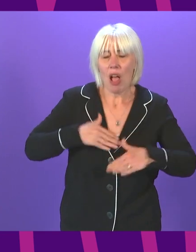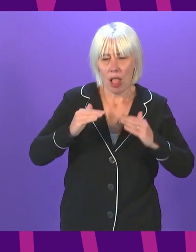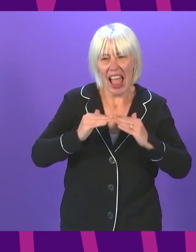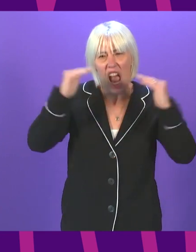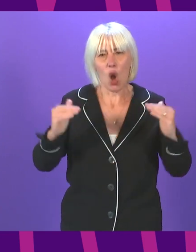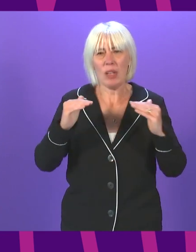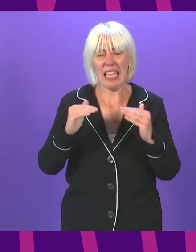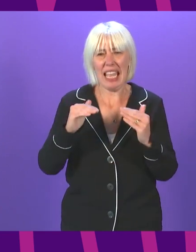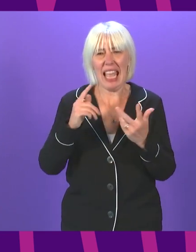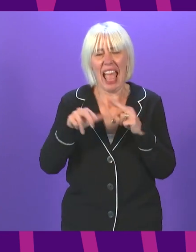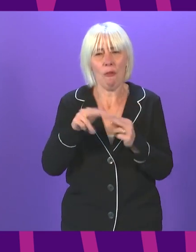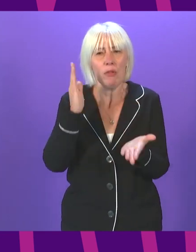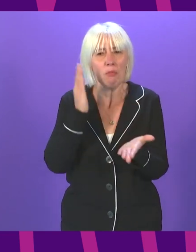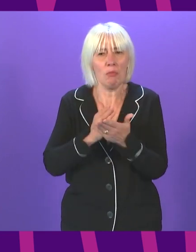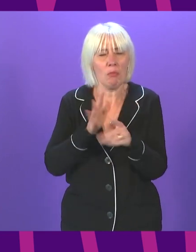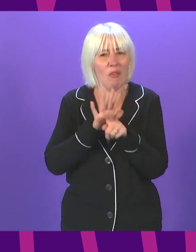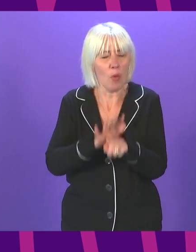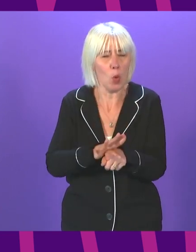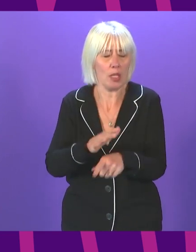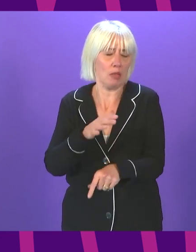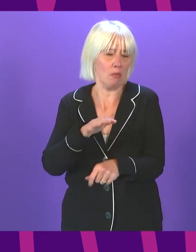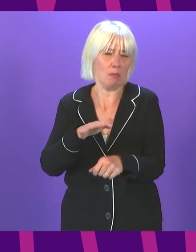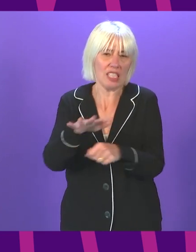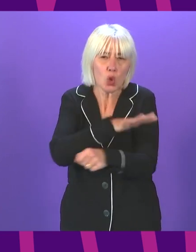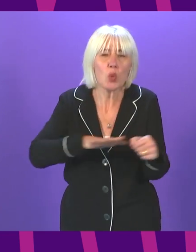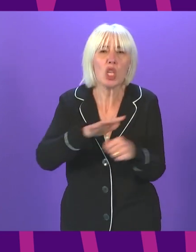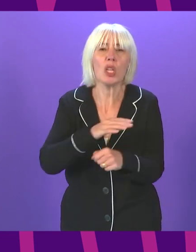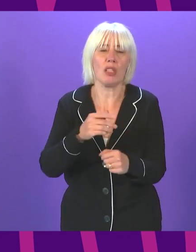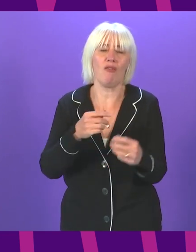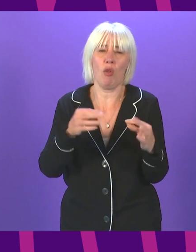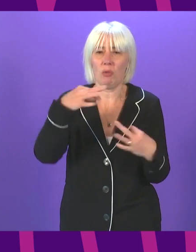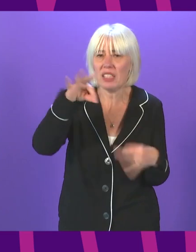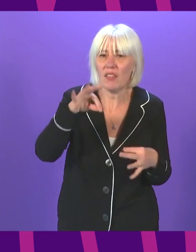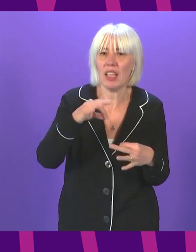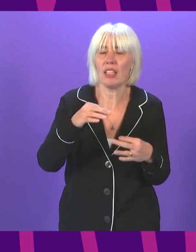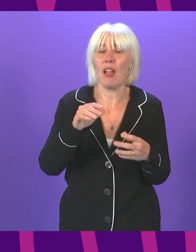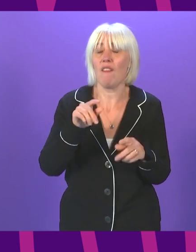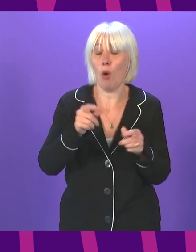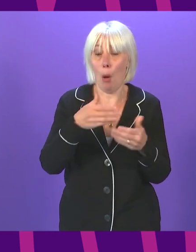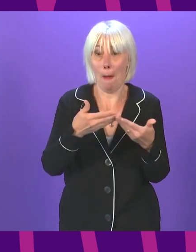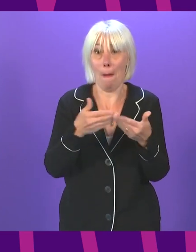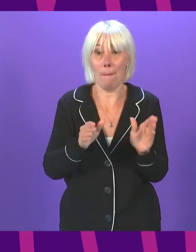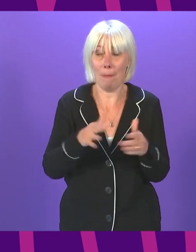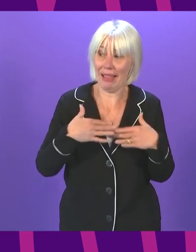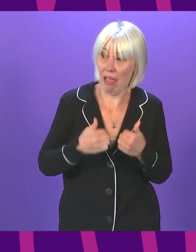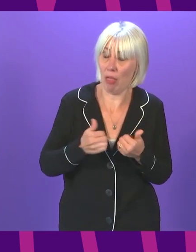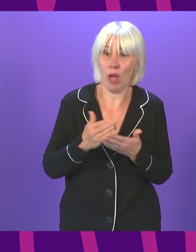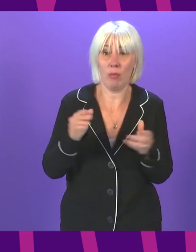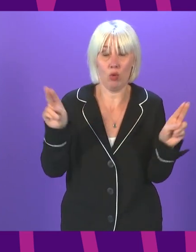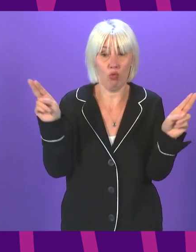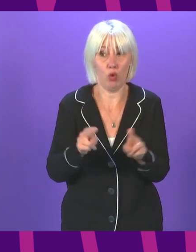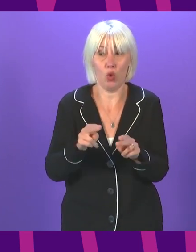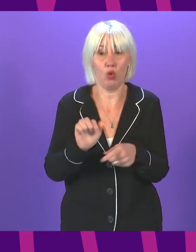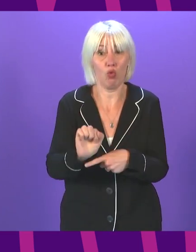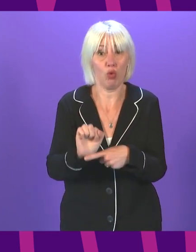vaccine certification could in some settings help protect public health, reduce the necessity for any further restrictions and also, of course,